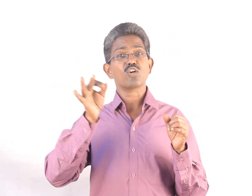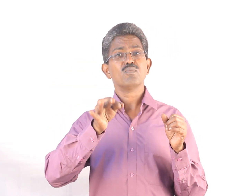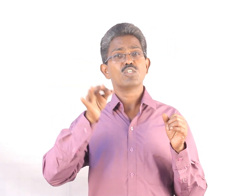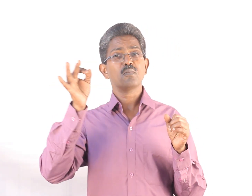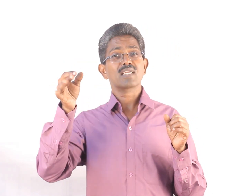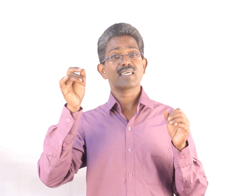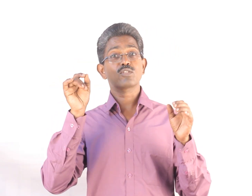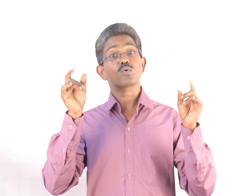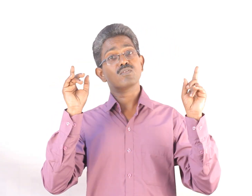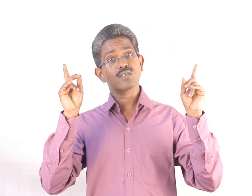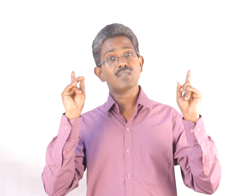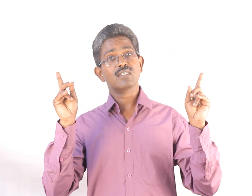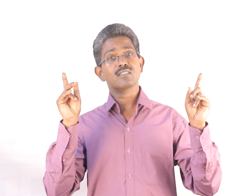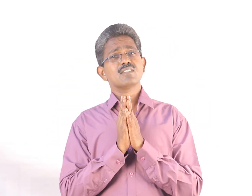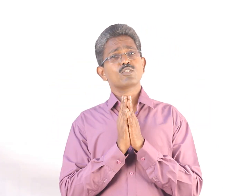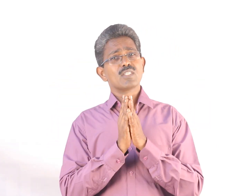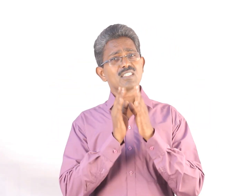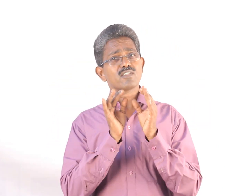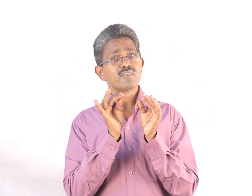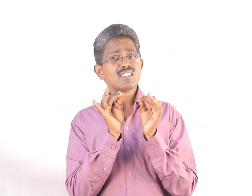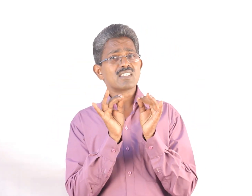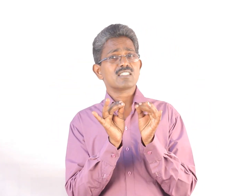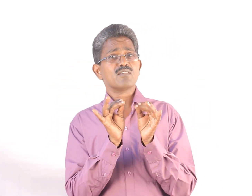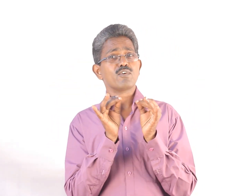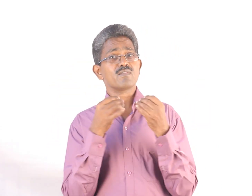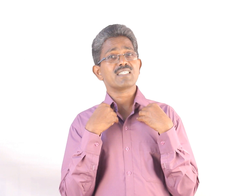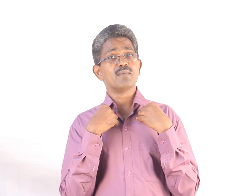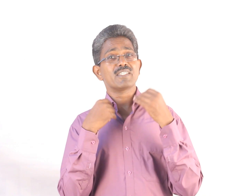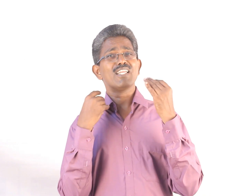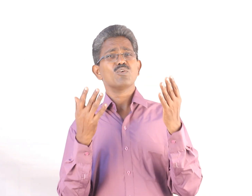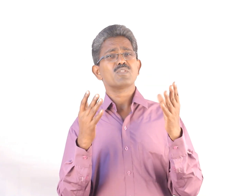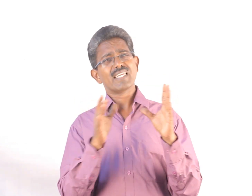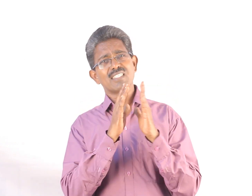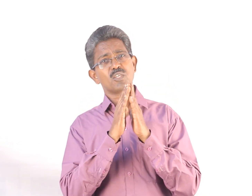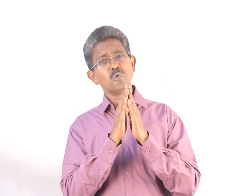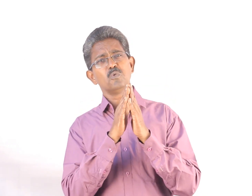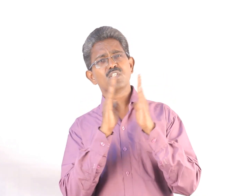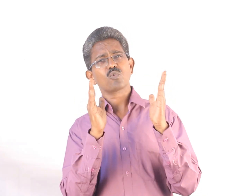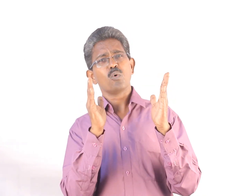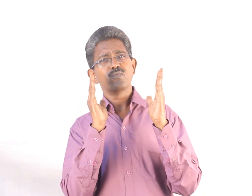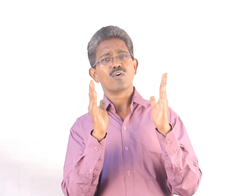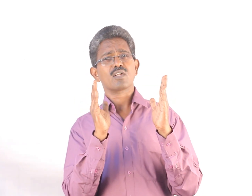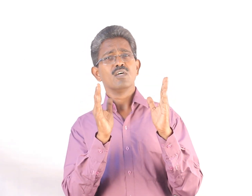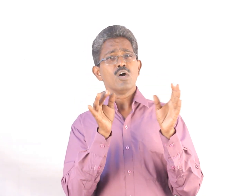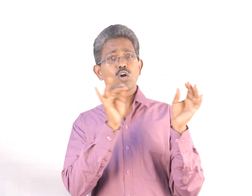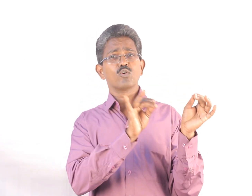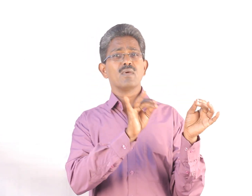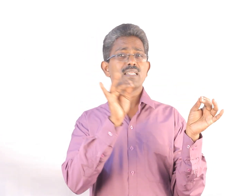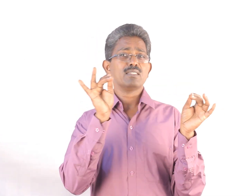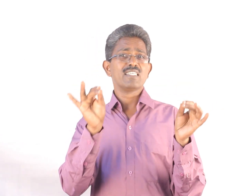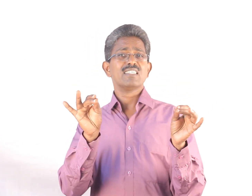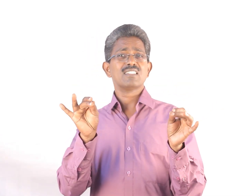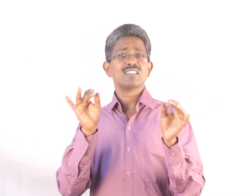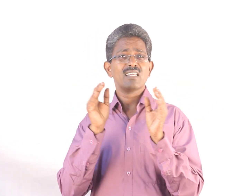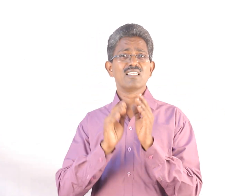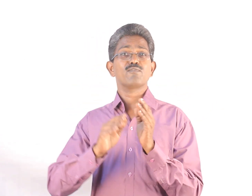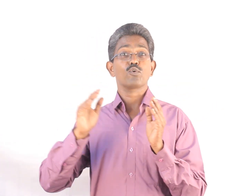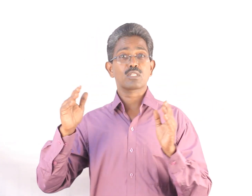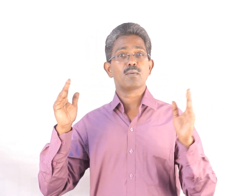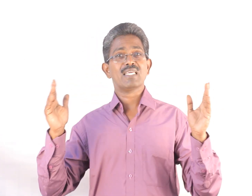automotive market throughout the world. So this is the first reason for which I am telling you there is a huge scope for automobile engineers in the forthcoming